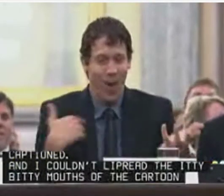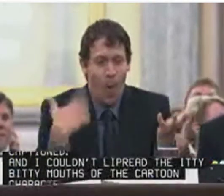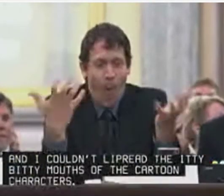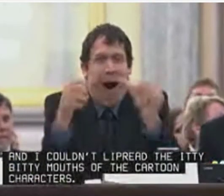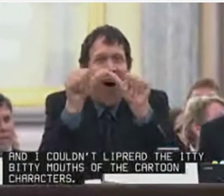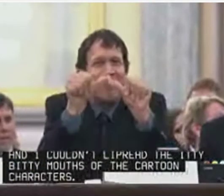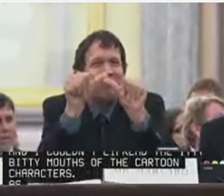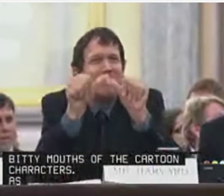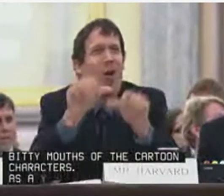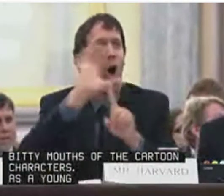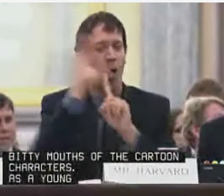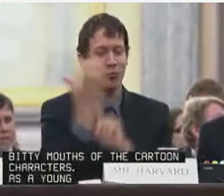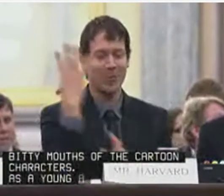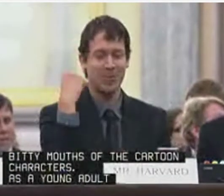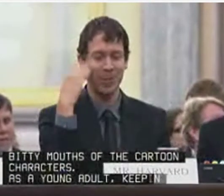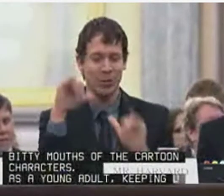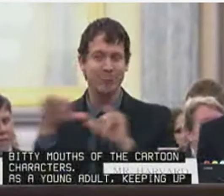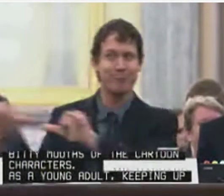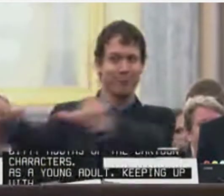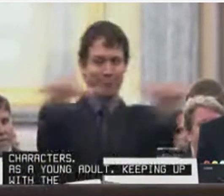cultural experiences of my peers was very important.